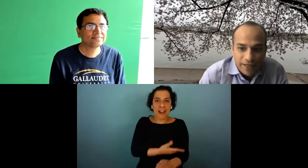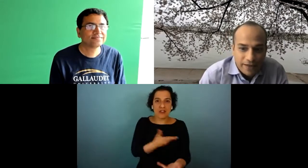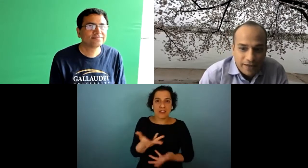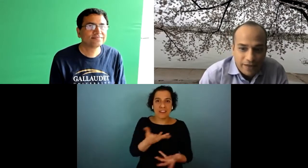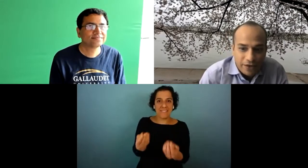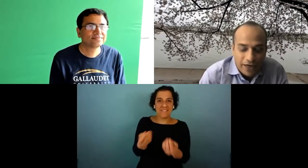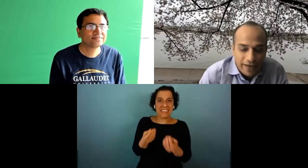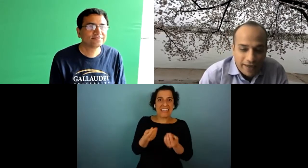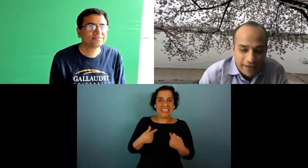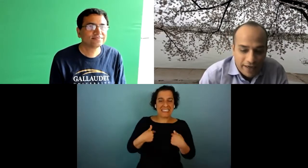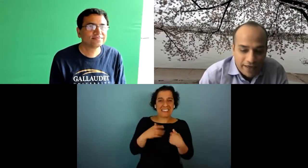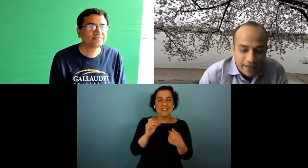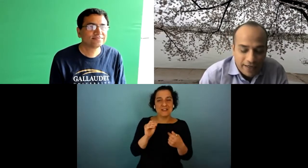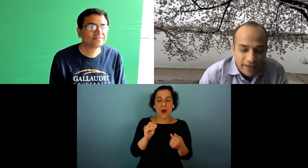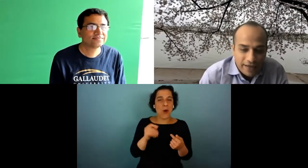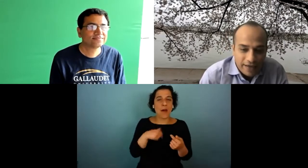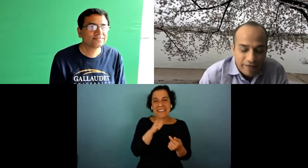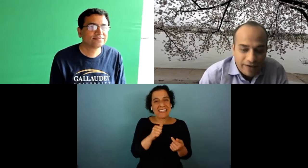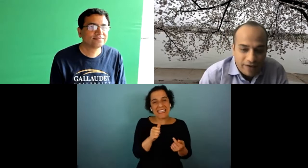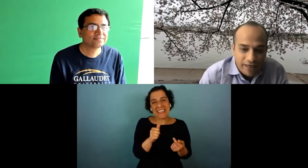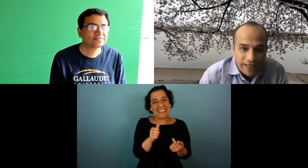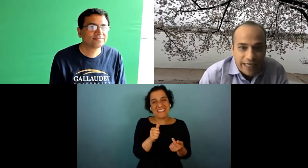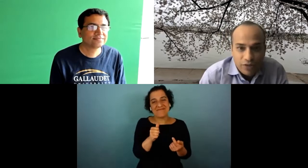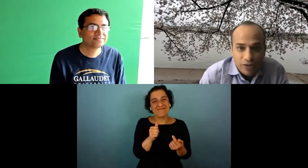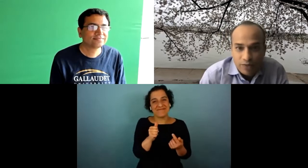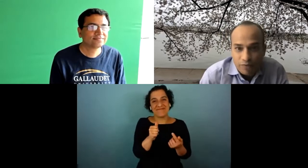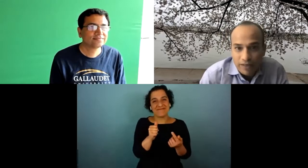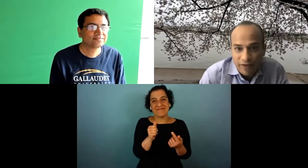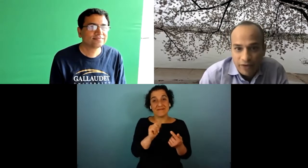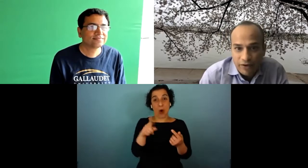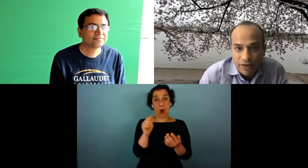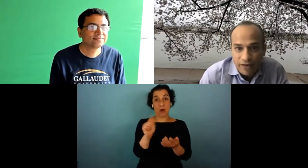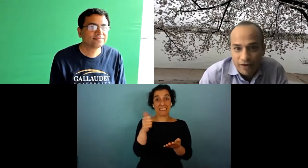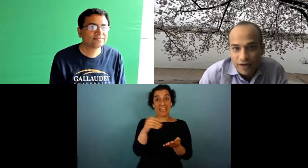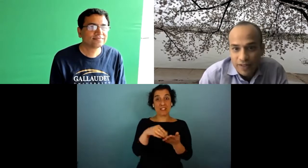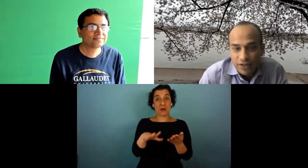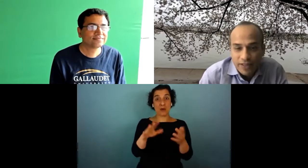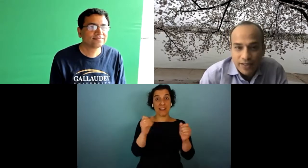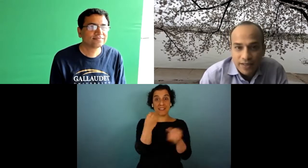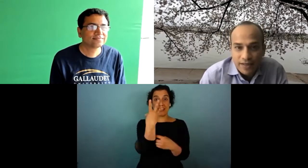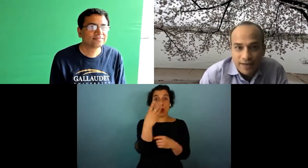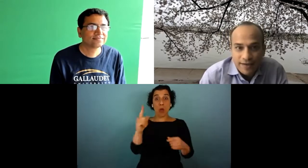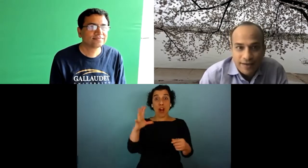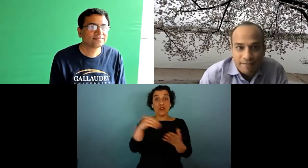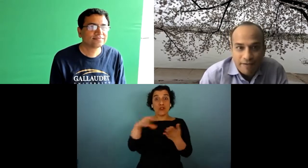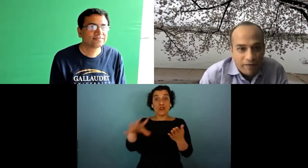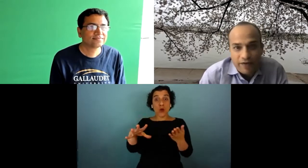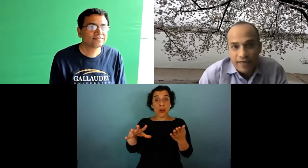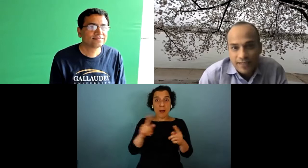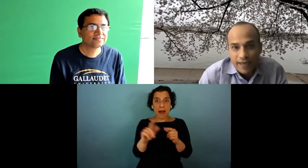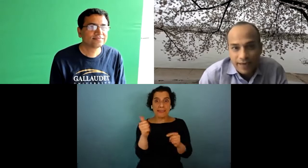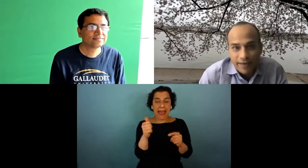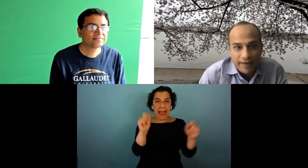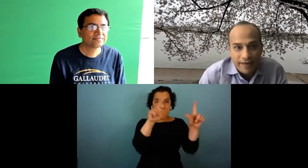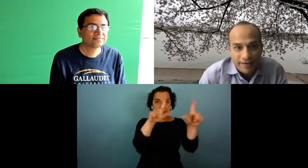i you know i i did not when only 10 students would put their video on out of 100 students um i would feel